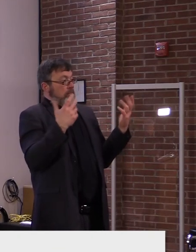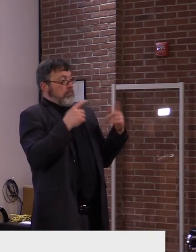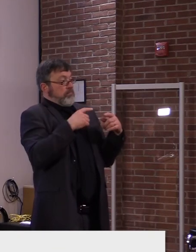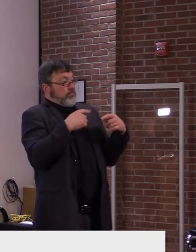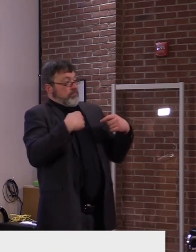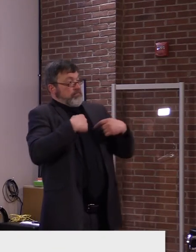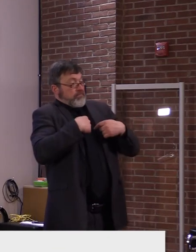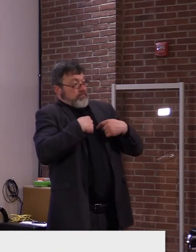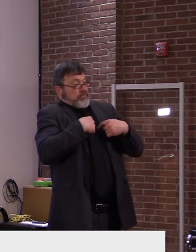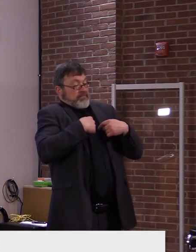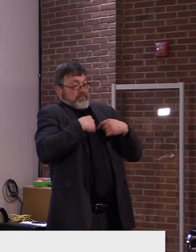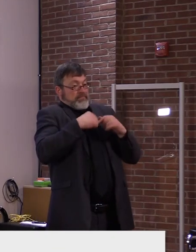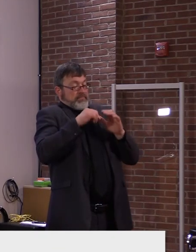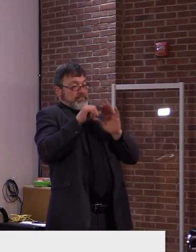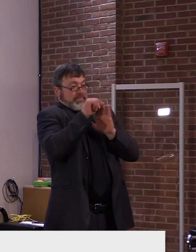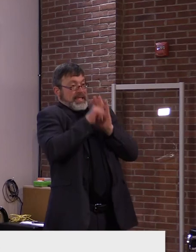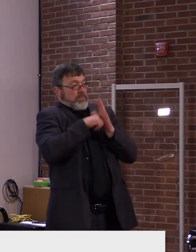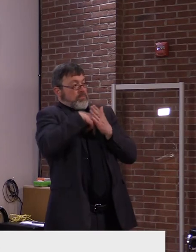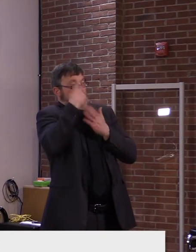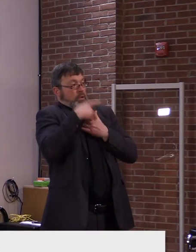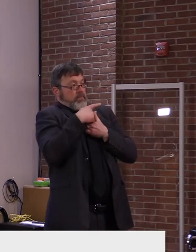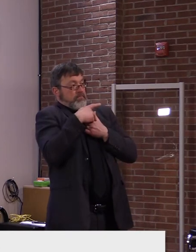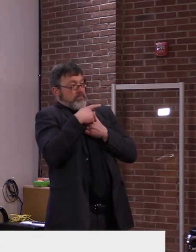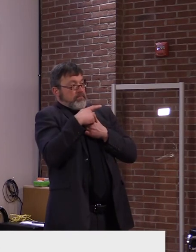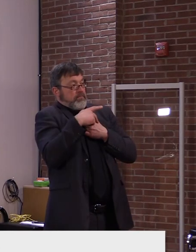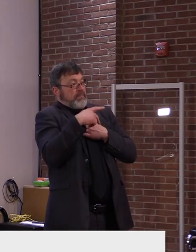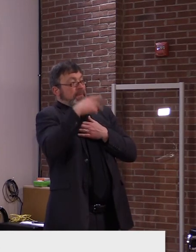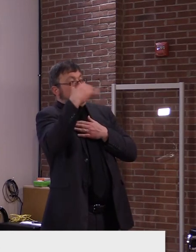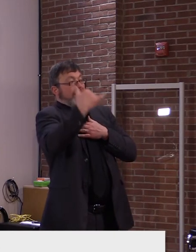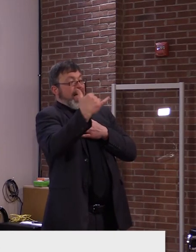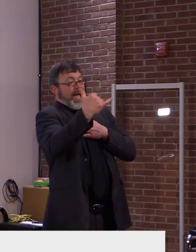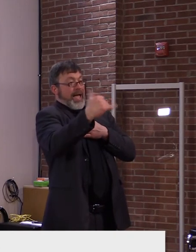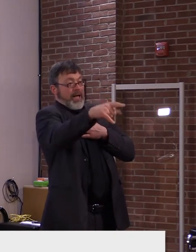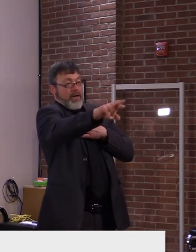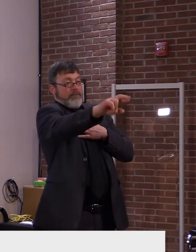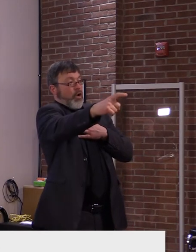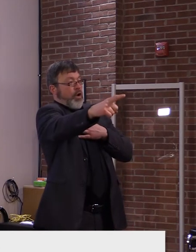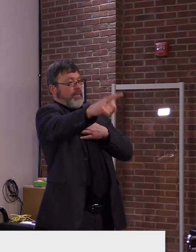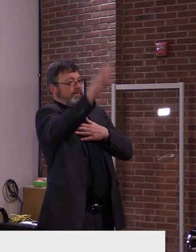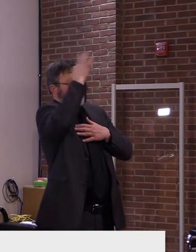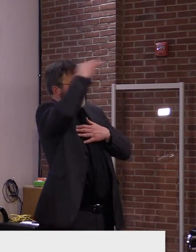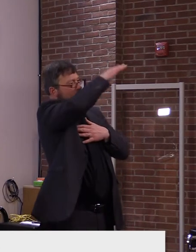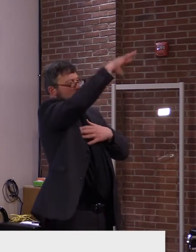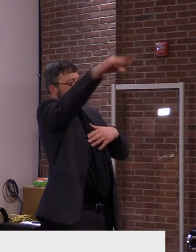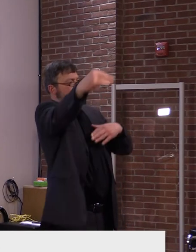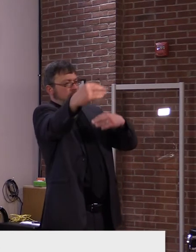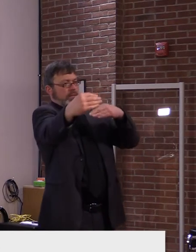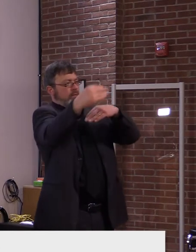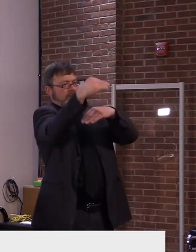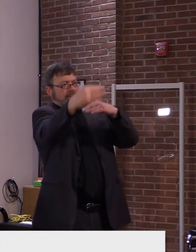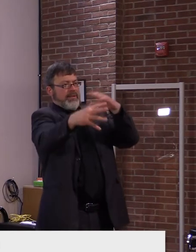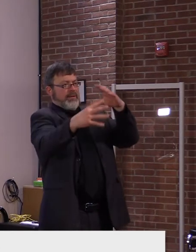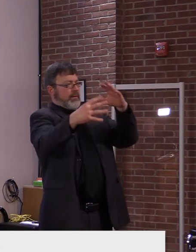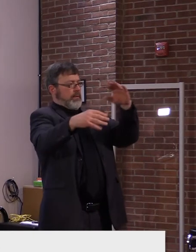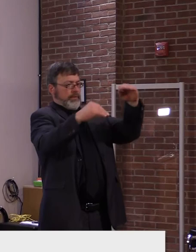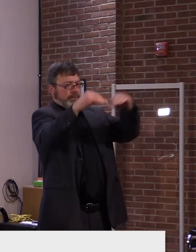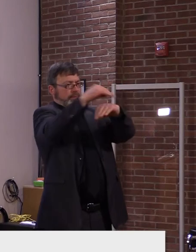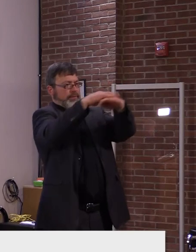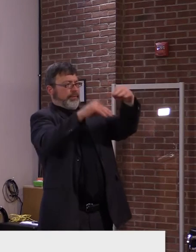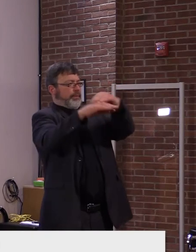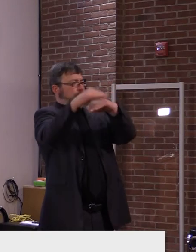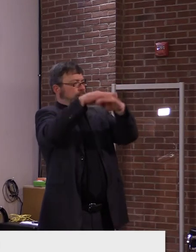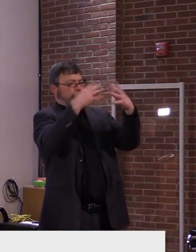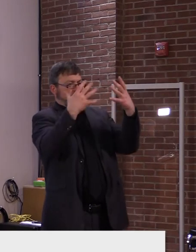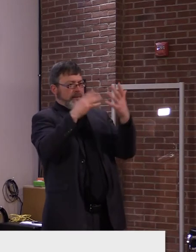And the complexity of trying to keep all that coordinated becomes immense, depending on how many layers that